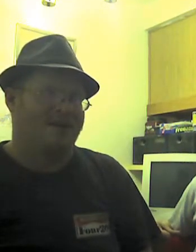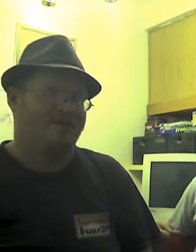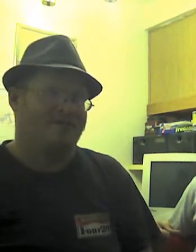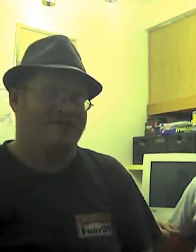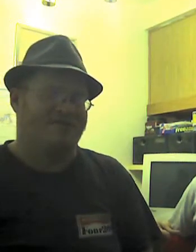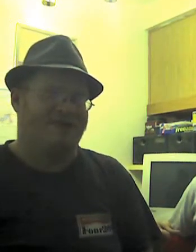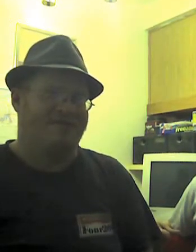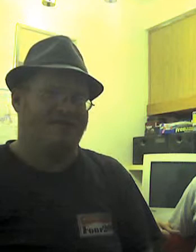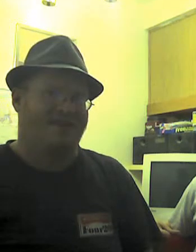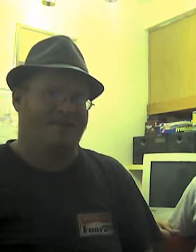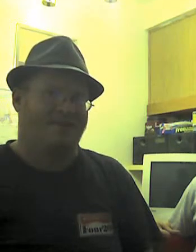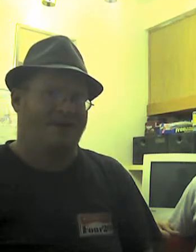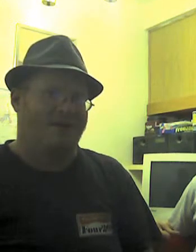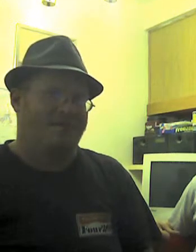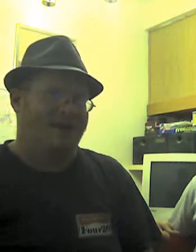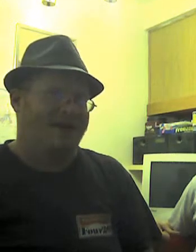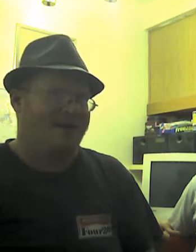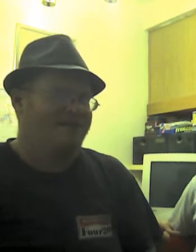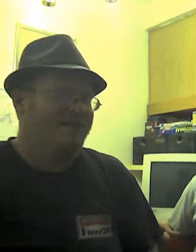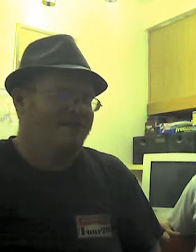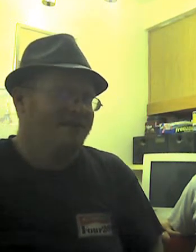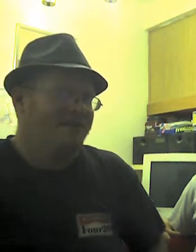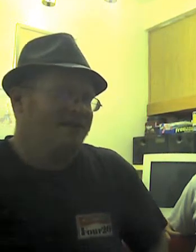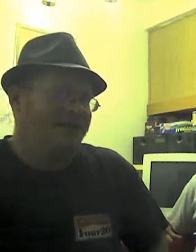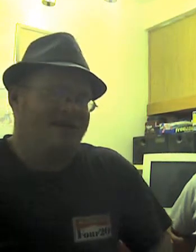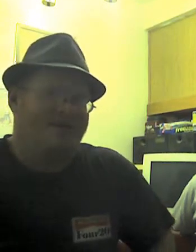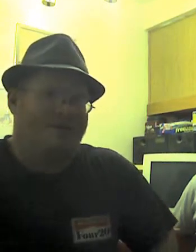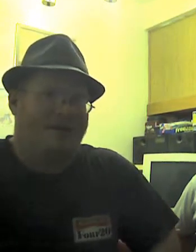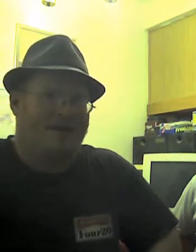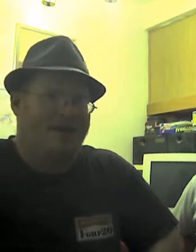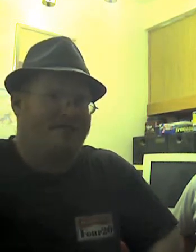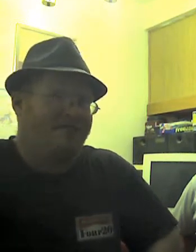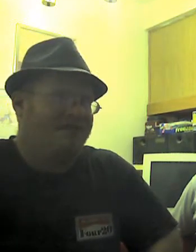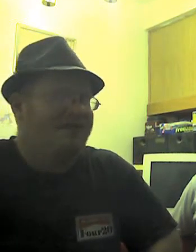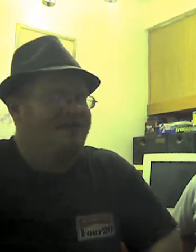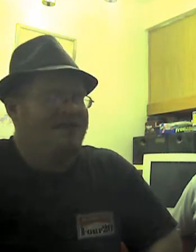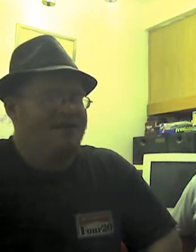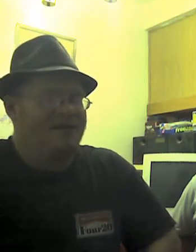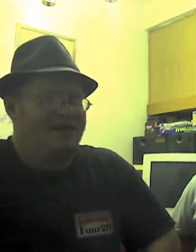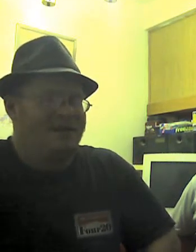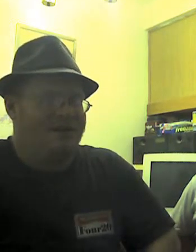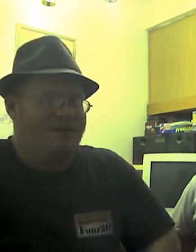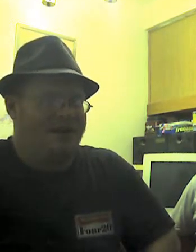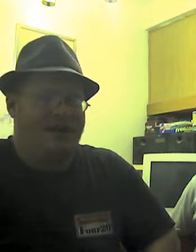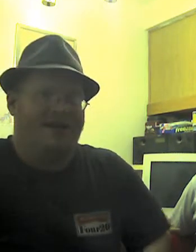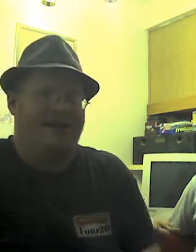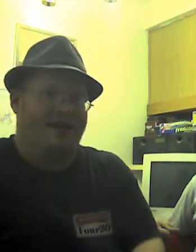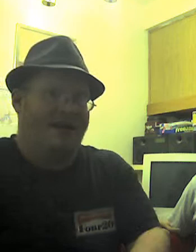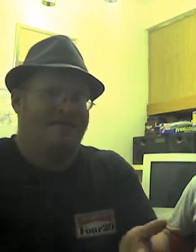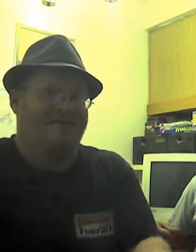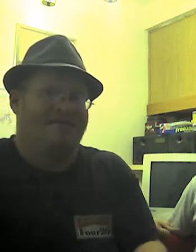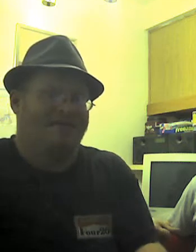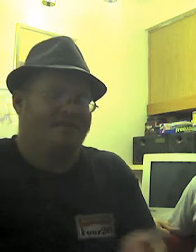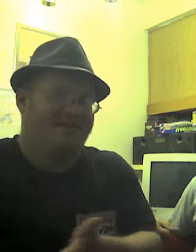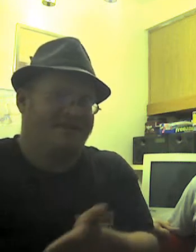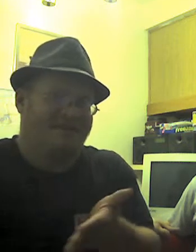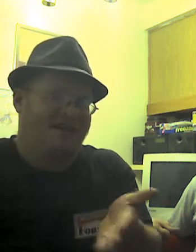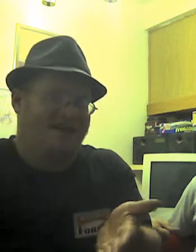card. So I just got to sit there with money in my account, unless I want to cancel it. Um, and yet Amazon still says that